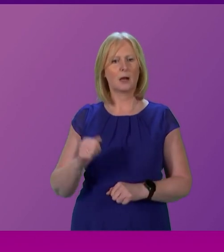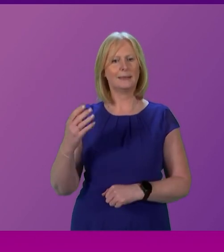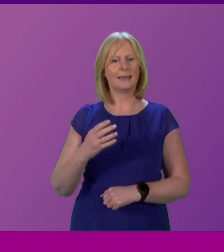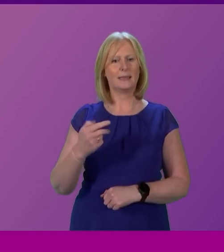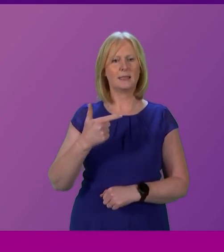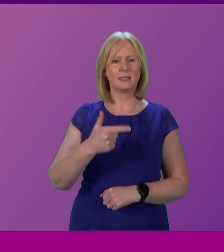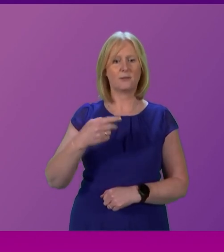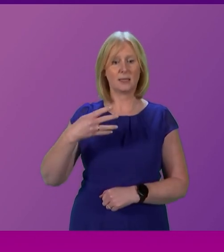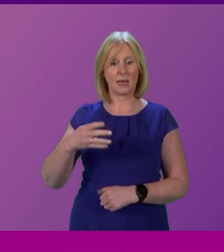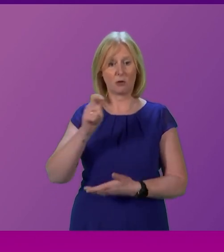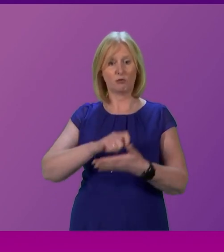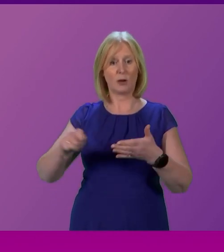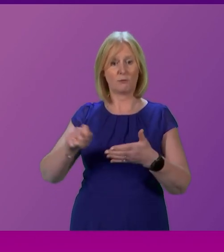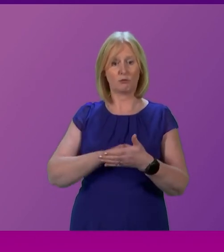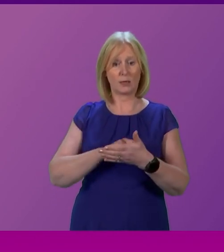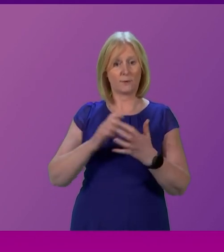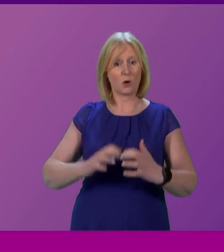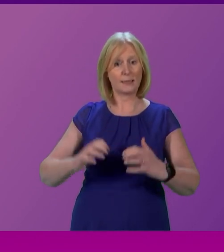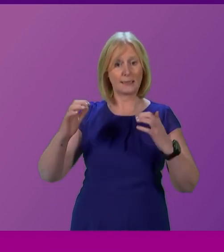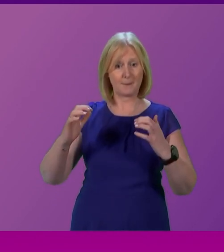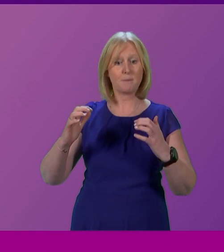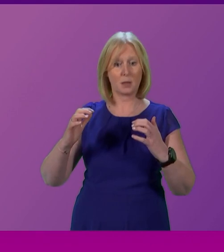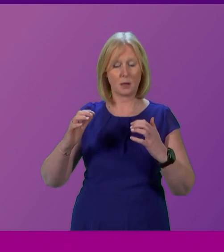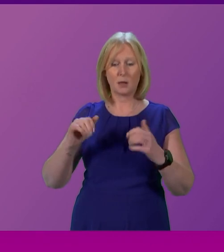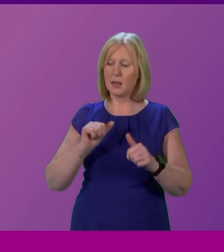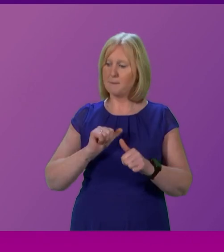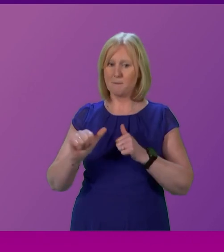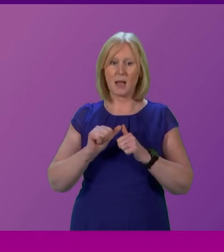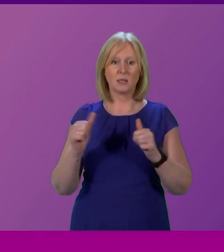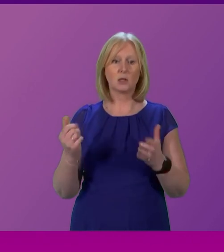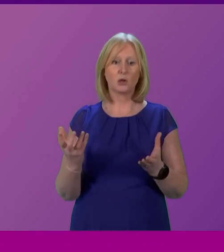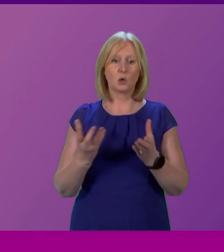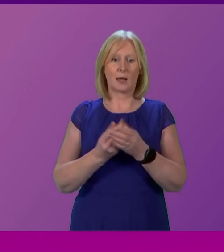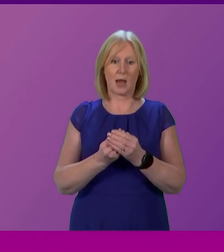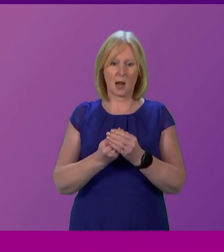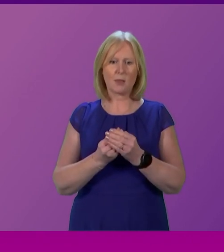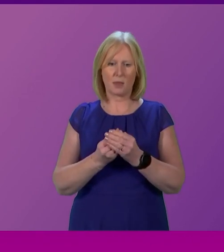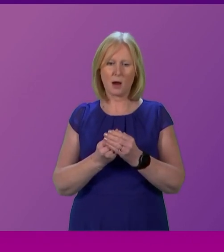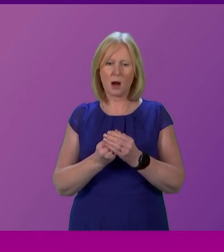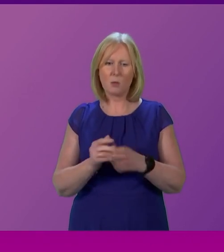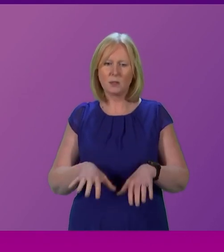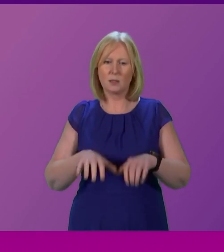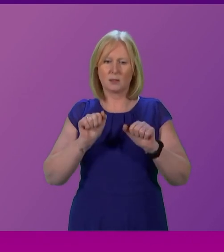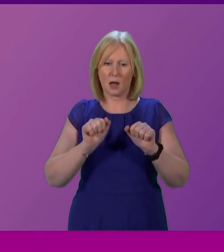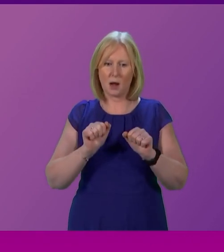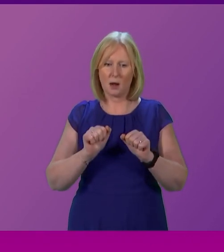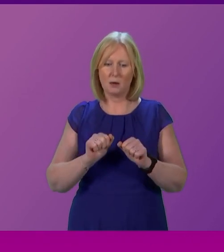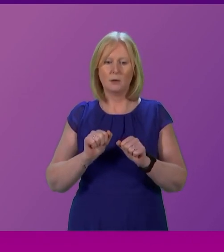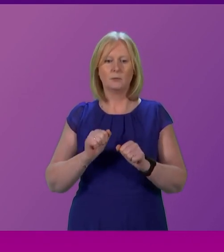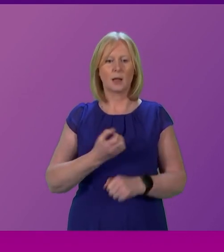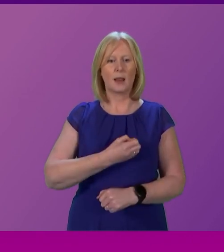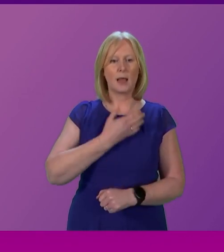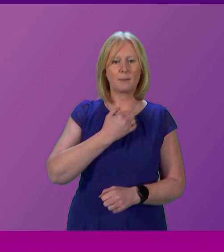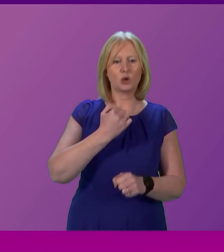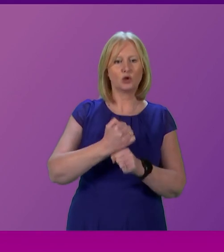with a referendum for an assembly. Better Together was in its infancy, but managed the extraordinary pairing of Labour's George Cunningham,